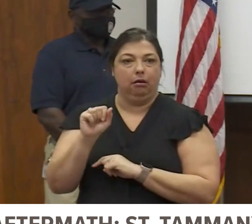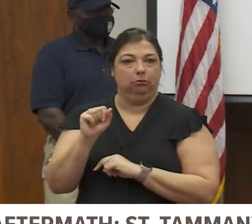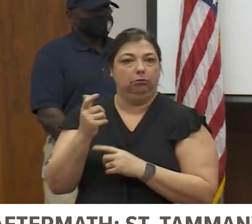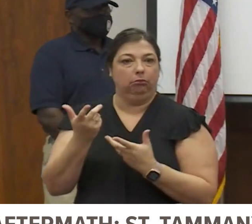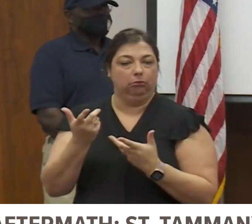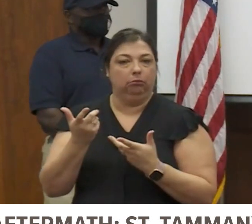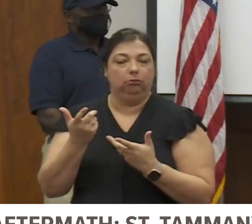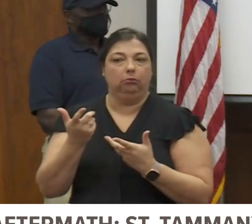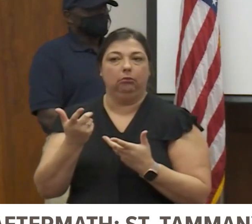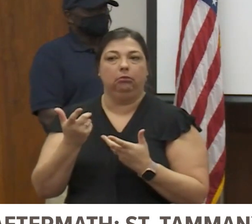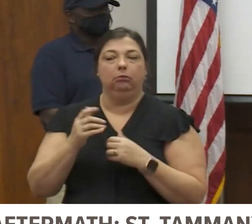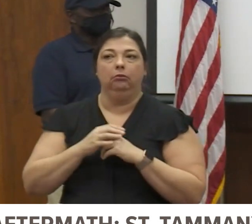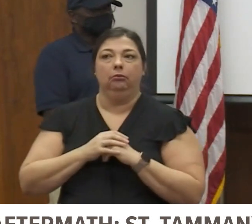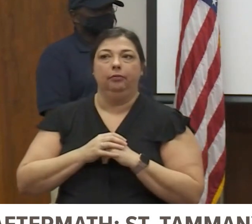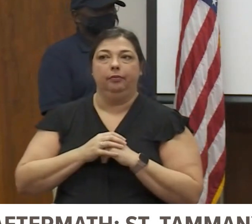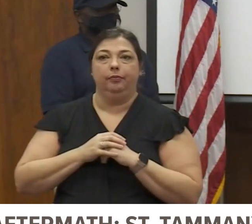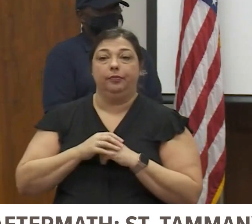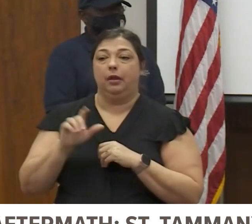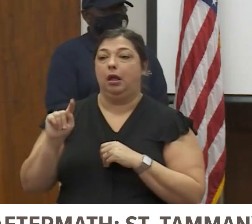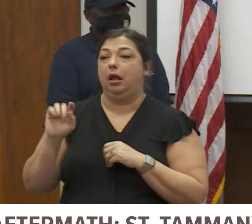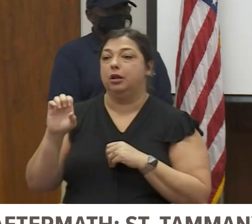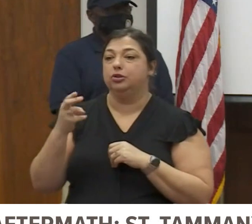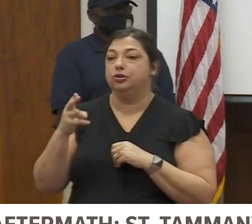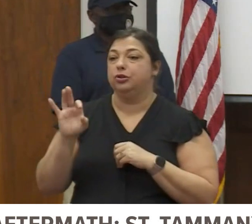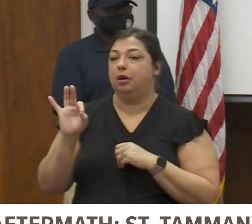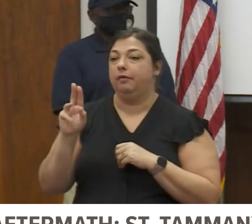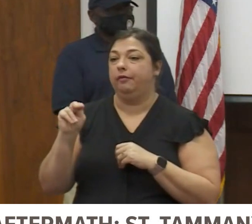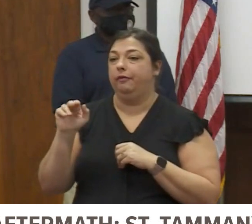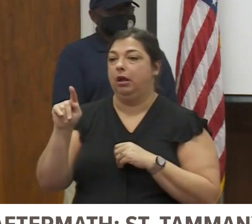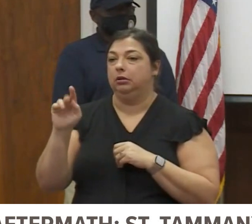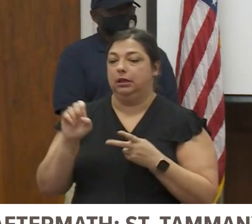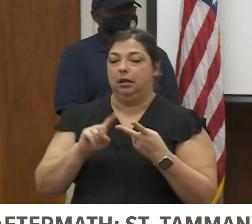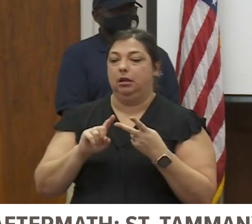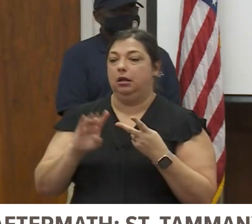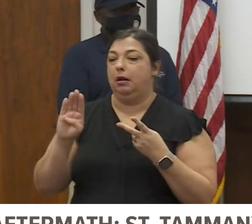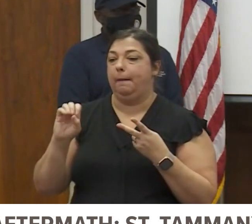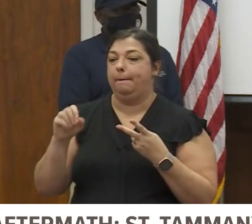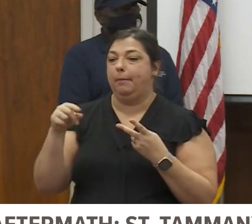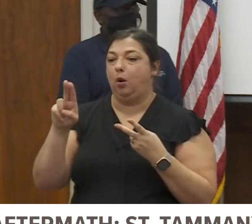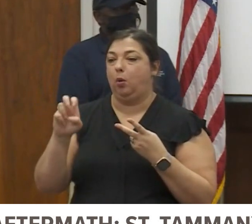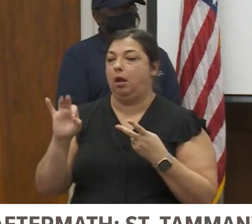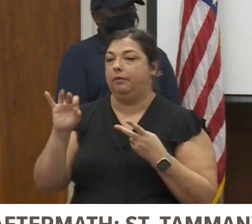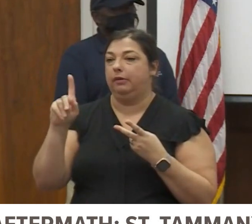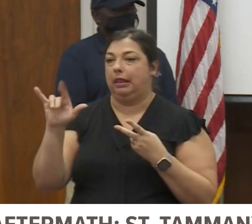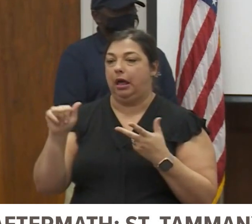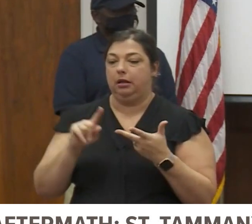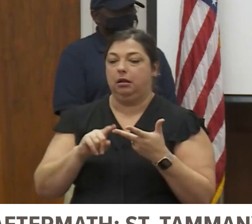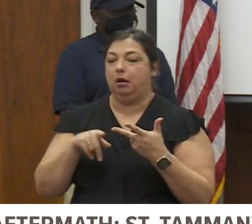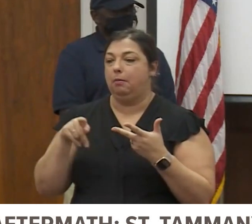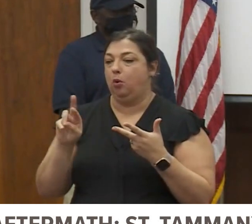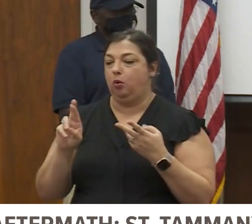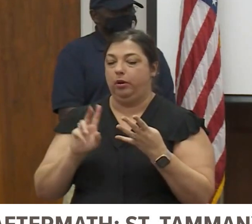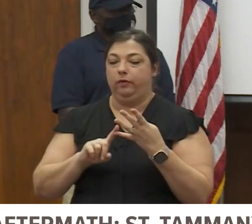particularly the Chifuncta River, the Boga Fly River, the Boga Chita River and the Pearl River.